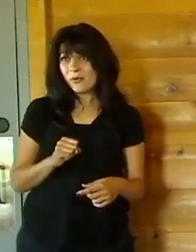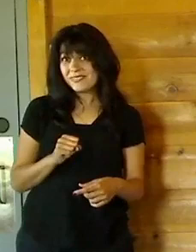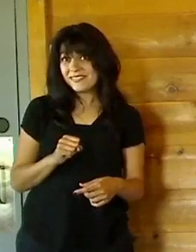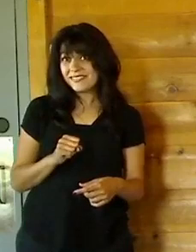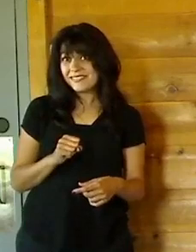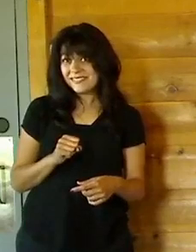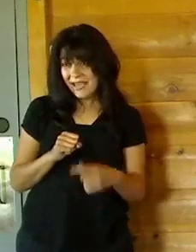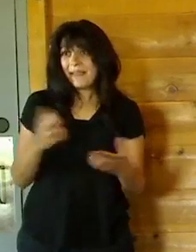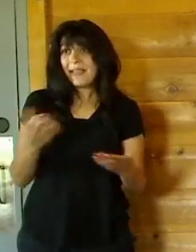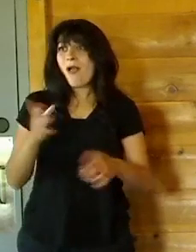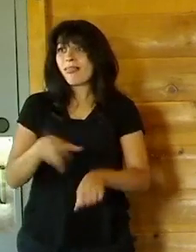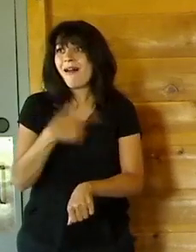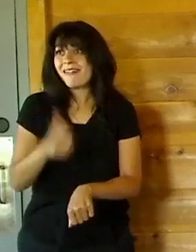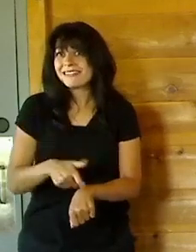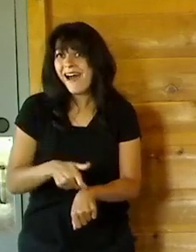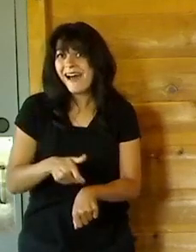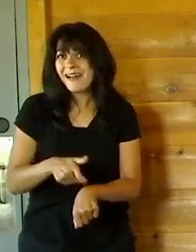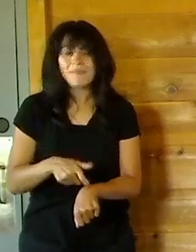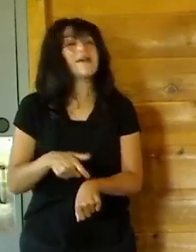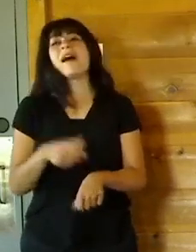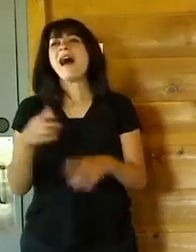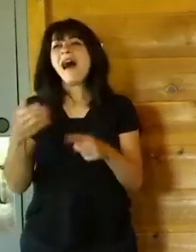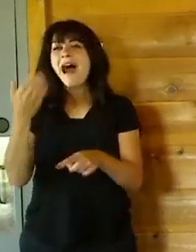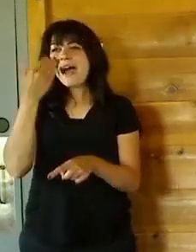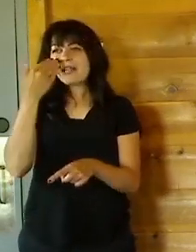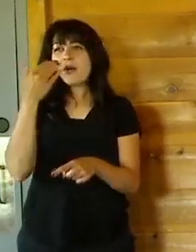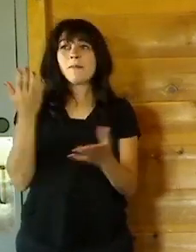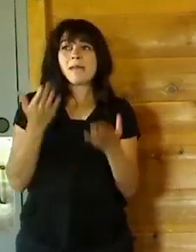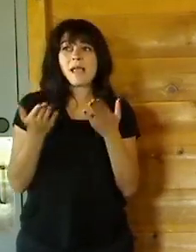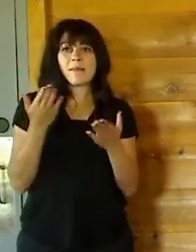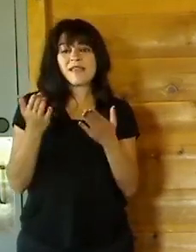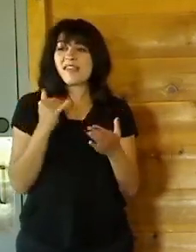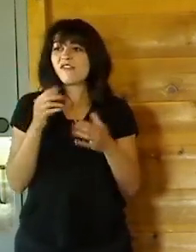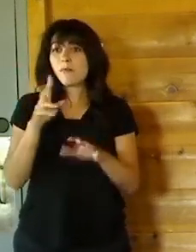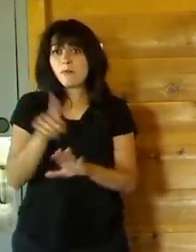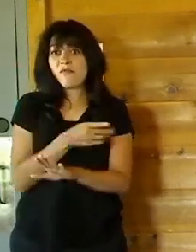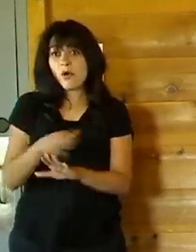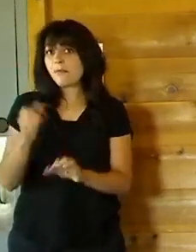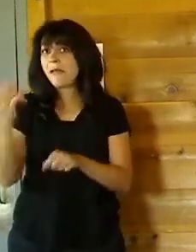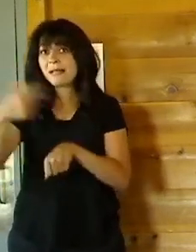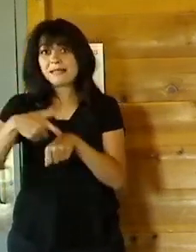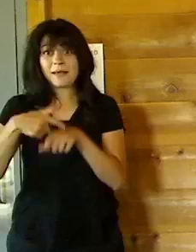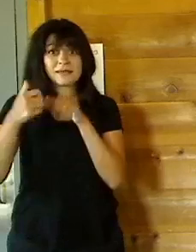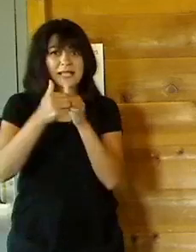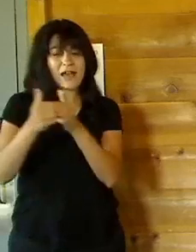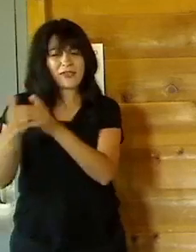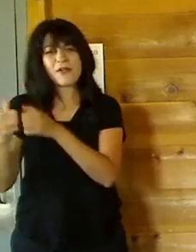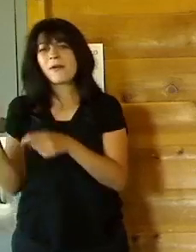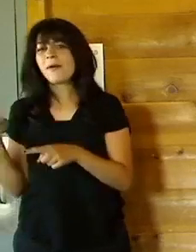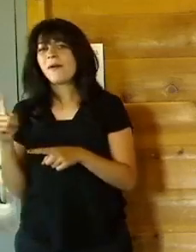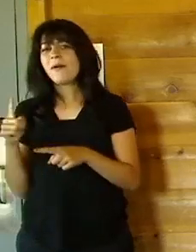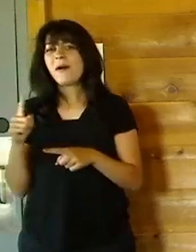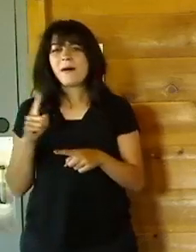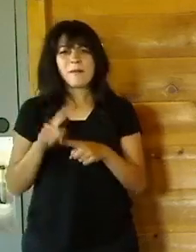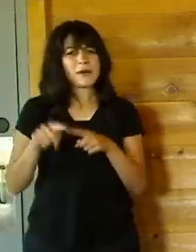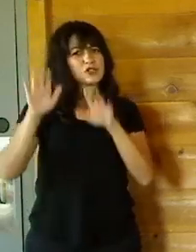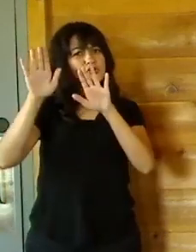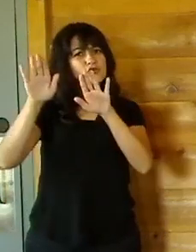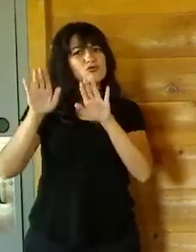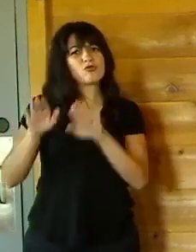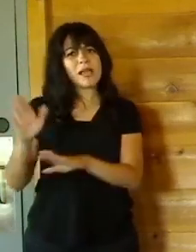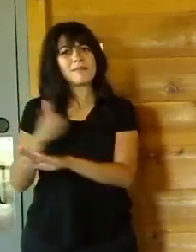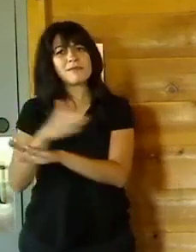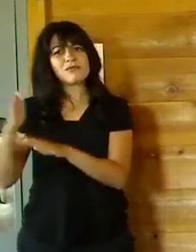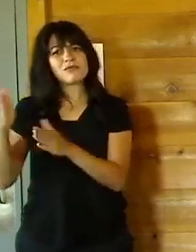different bands. Correct. In fact, we may even perform with all 100 at the same time, for all I know. Yes. But a great musician,